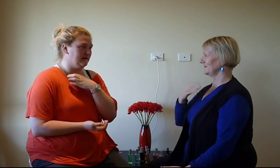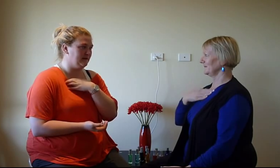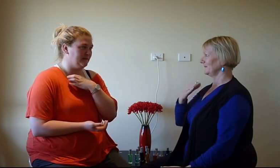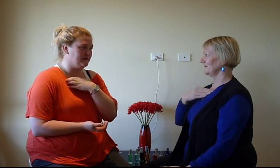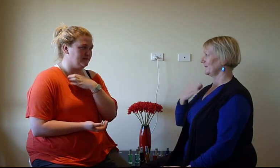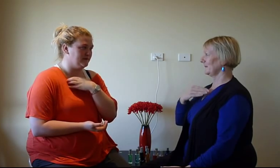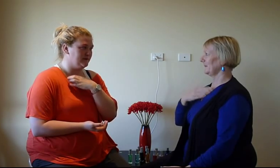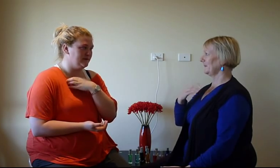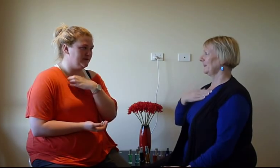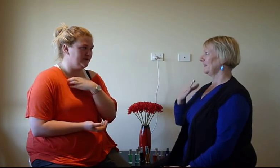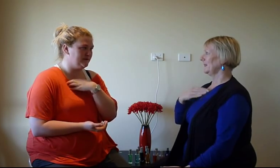getting back to work.